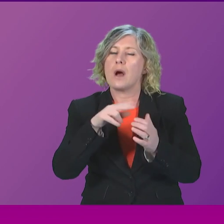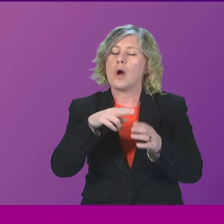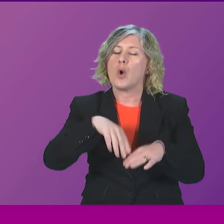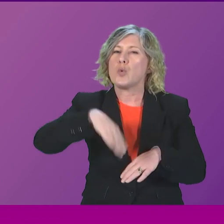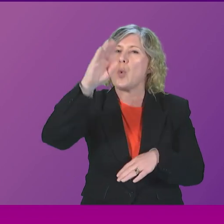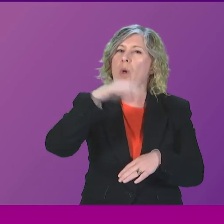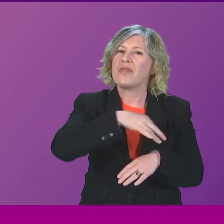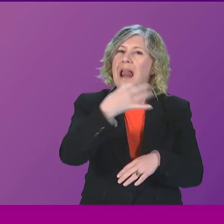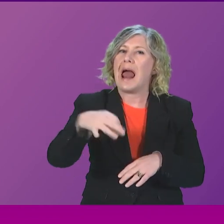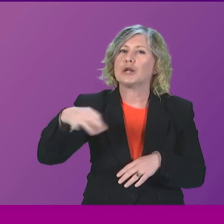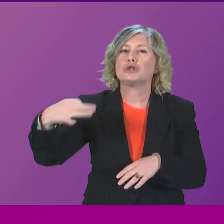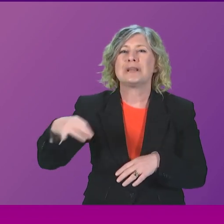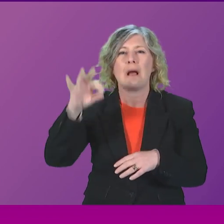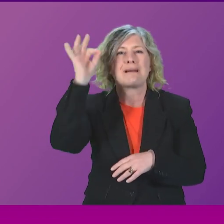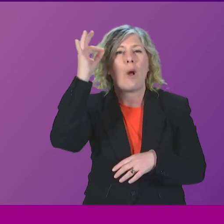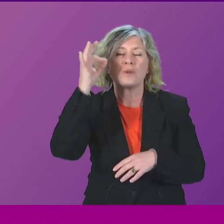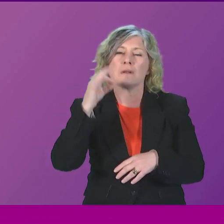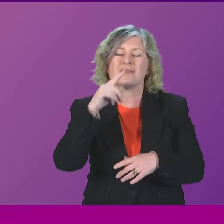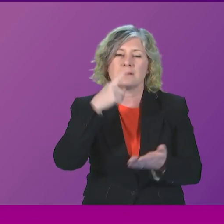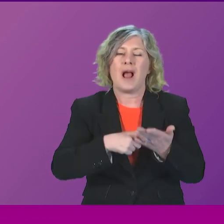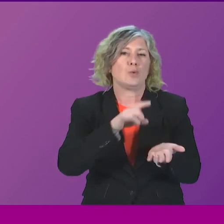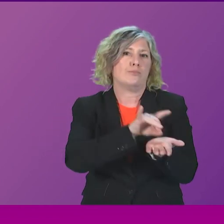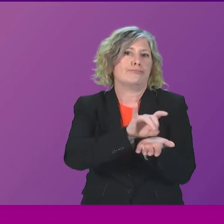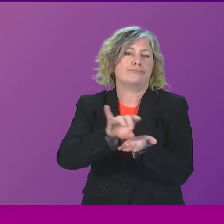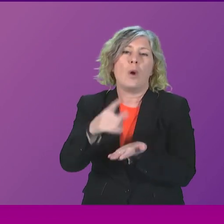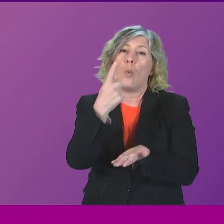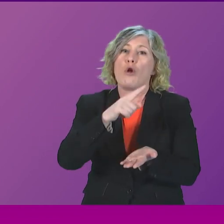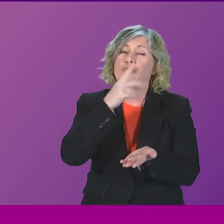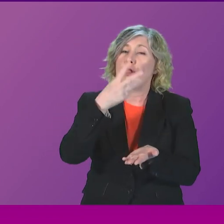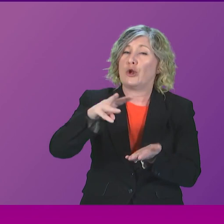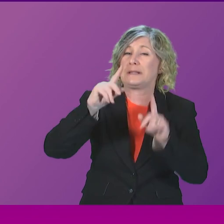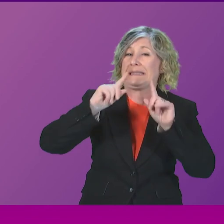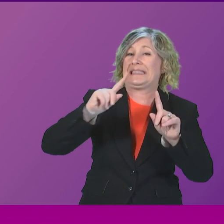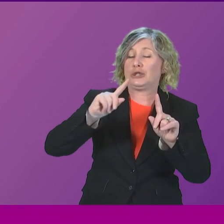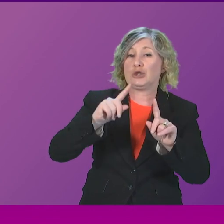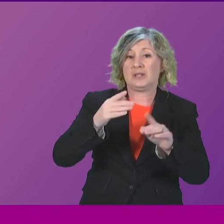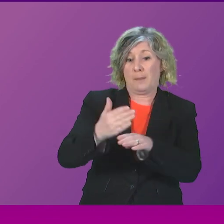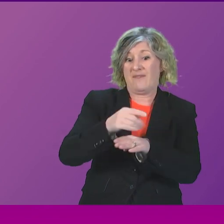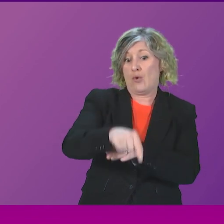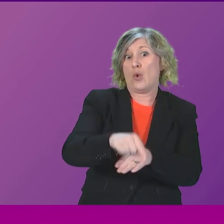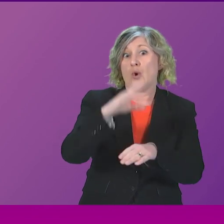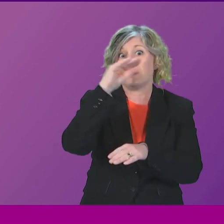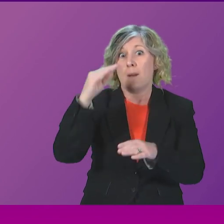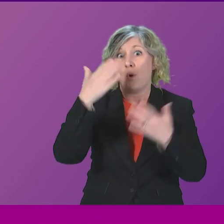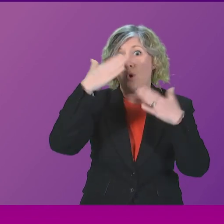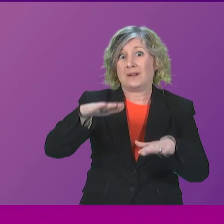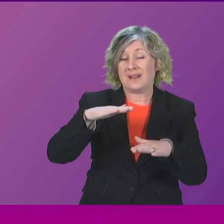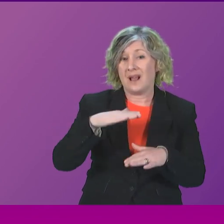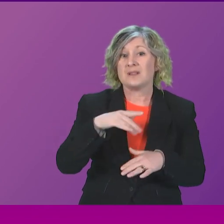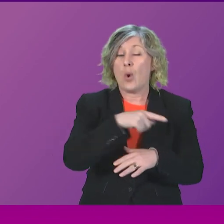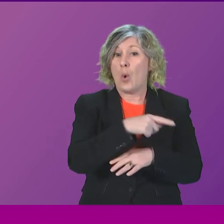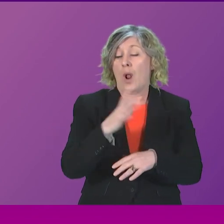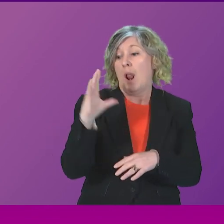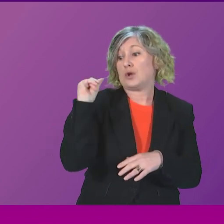Council to let go of 130 teachers before the summer holidays. Education chiefs emailed 80 primary and 50 secondary